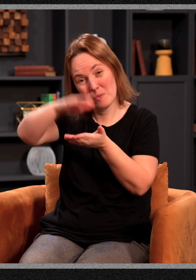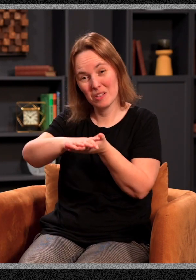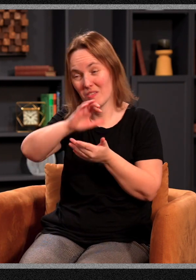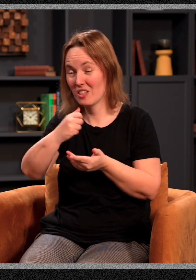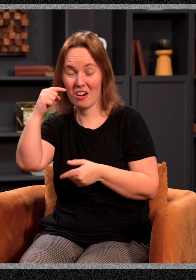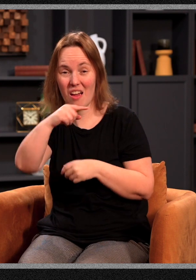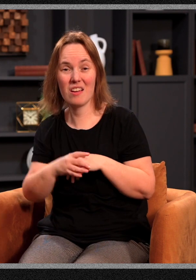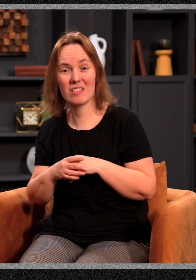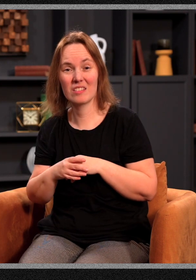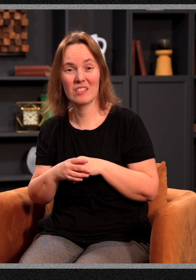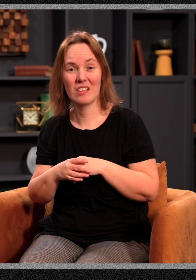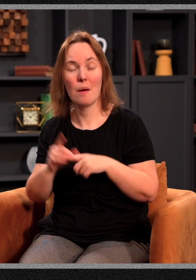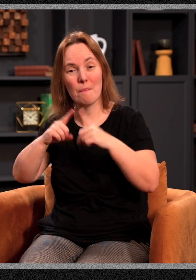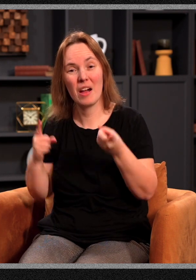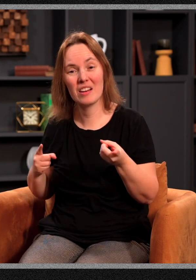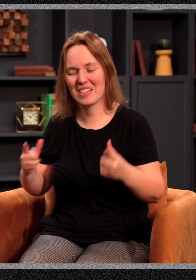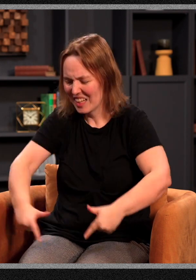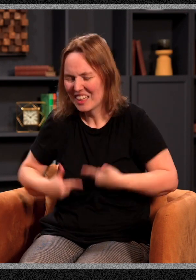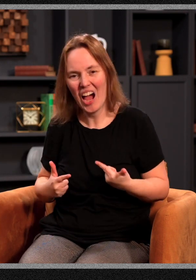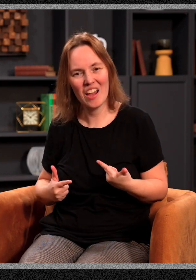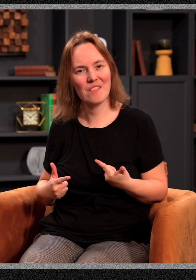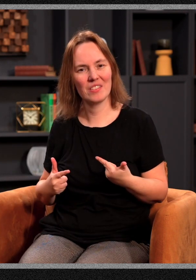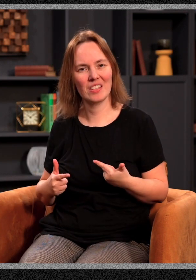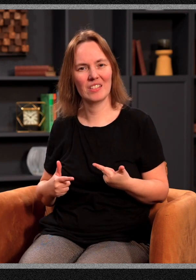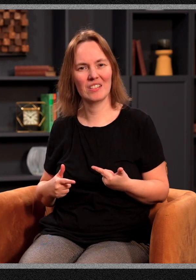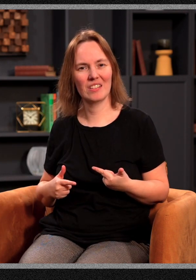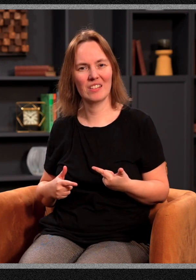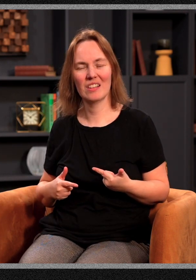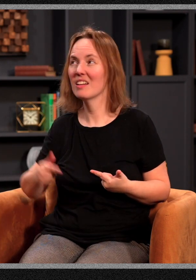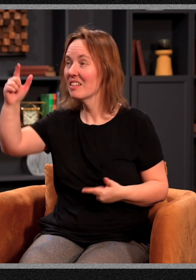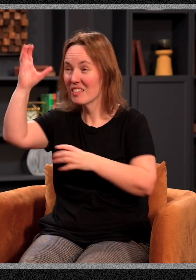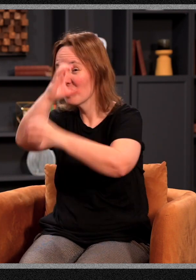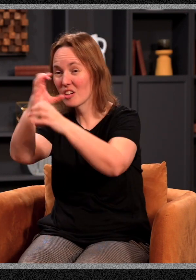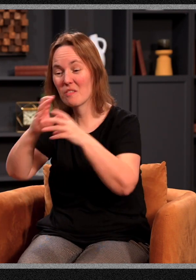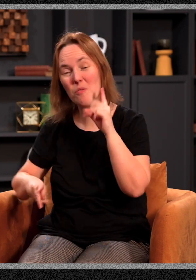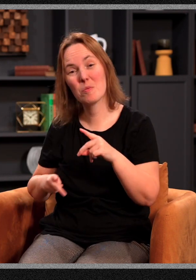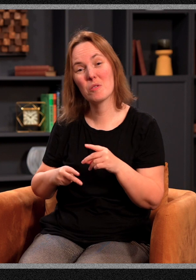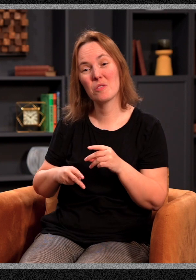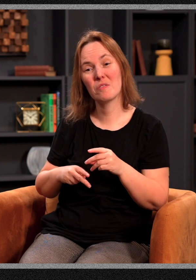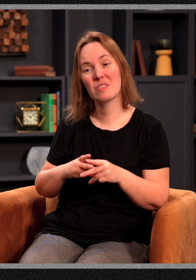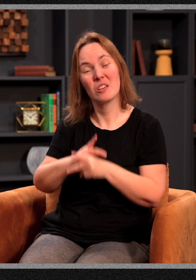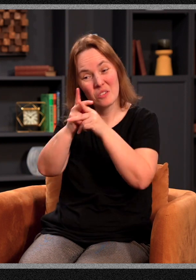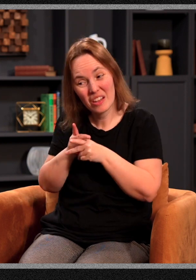believe is not a lie, but it is alive. And he's looking for people who care enough